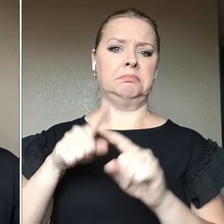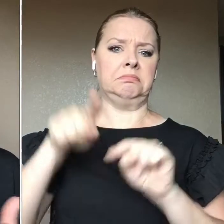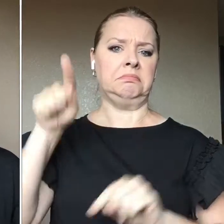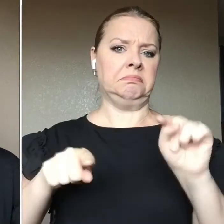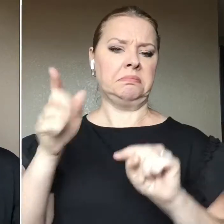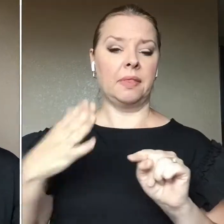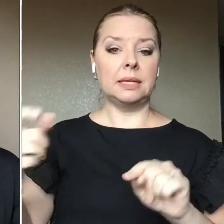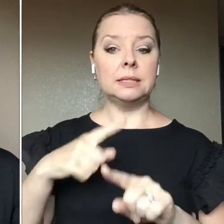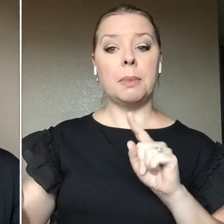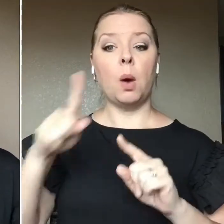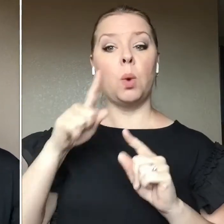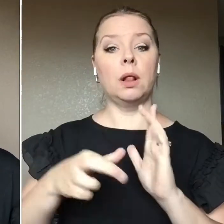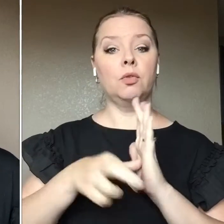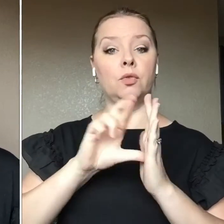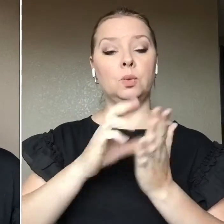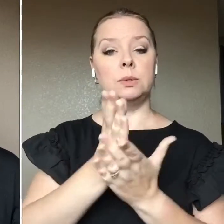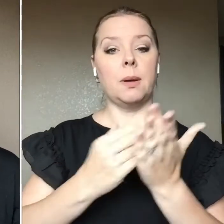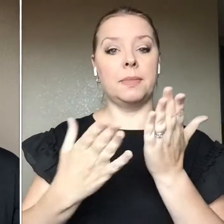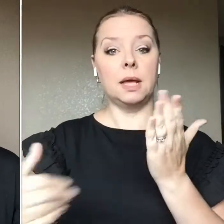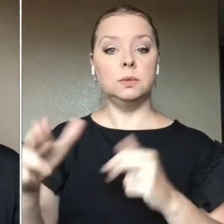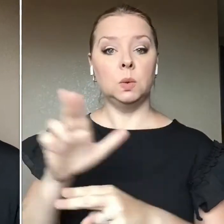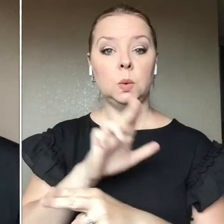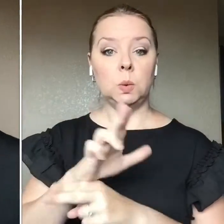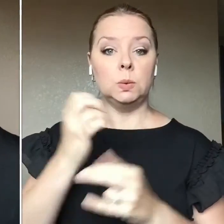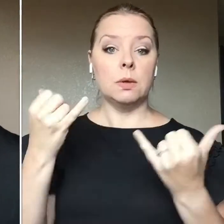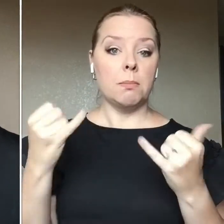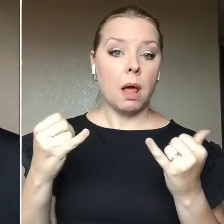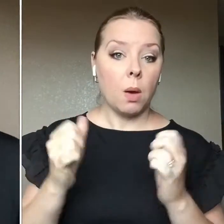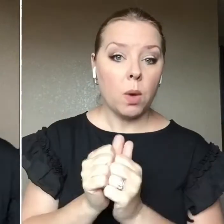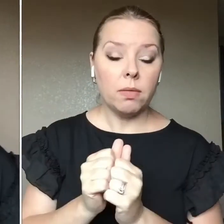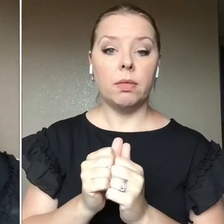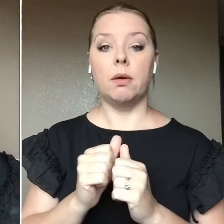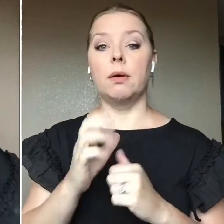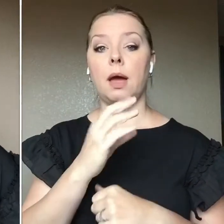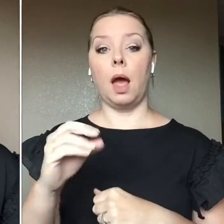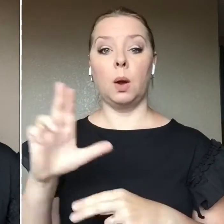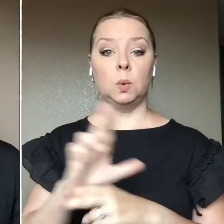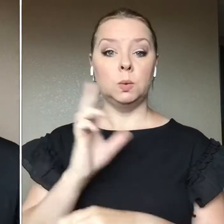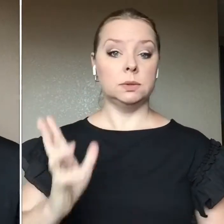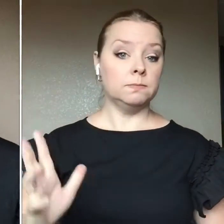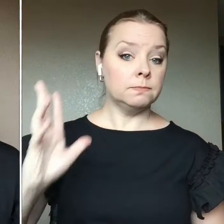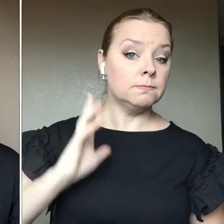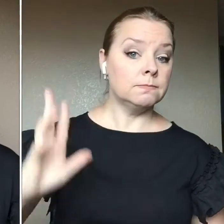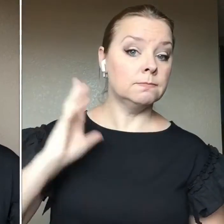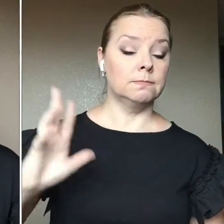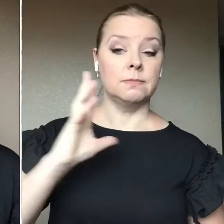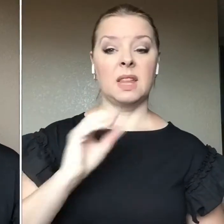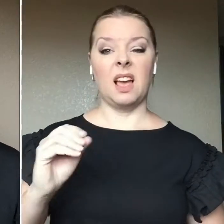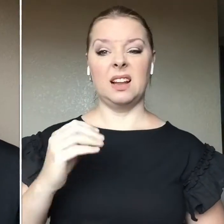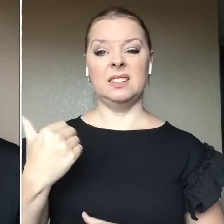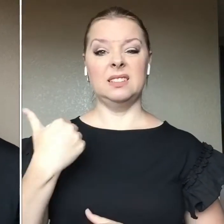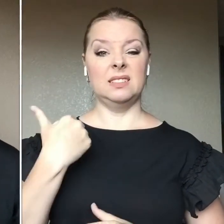but I'm going to go through some of the stuff that I use and play with, um, and have used in the past. And there's a couple of companies that I really,